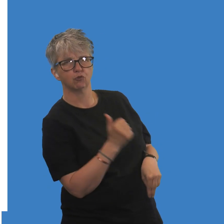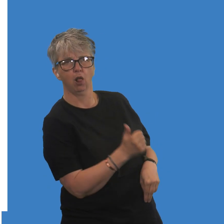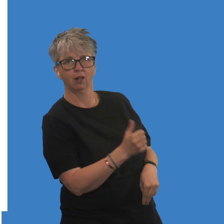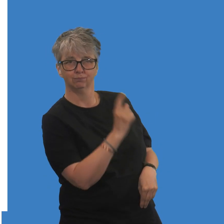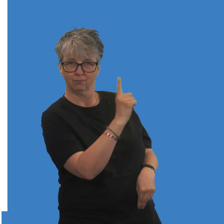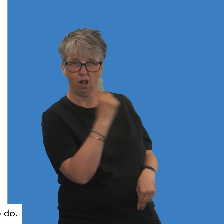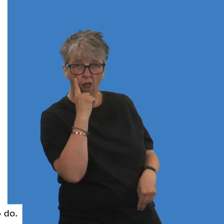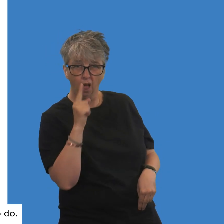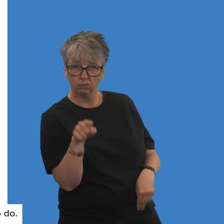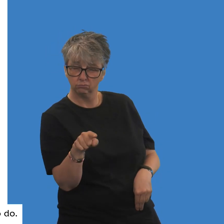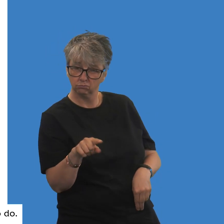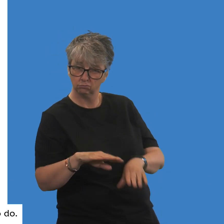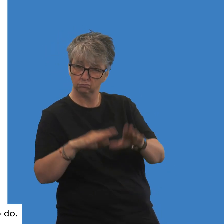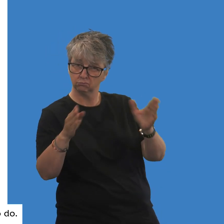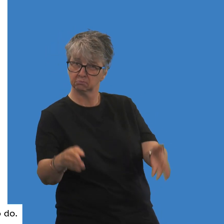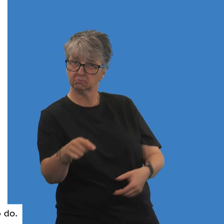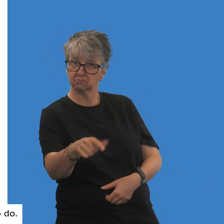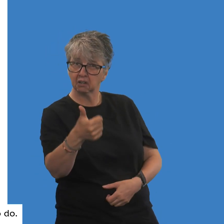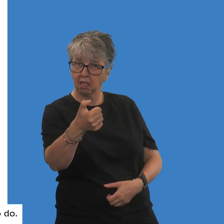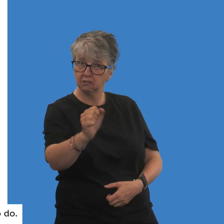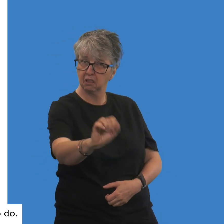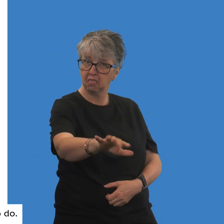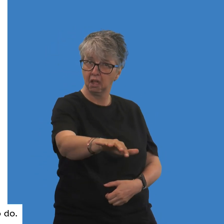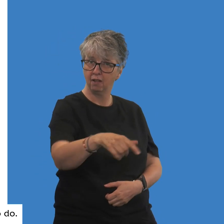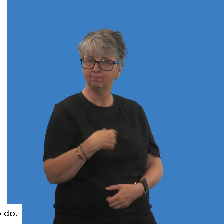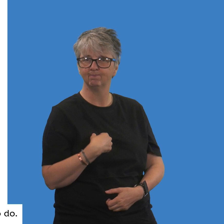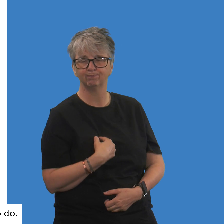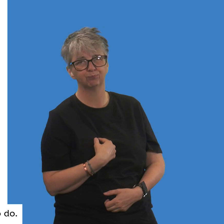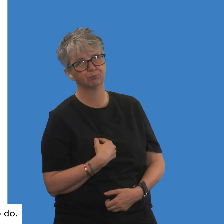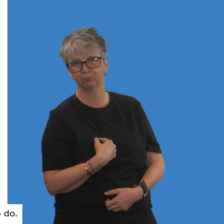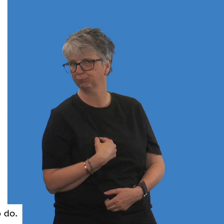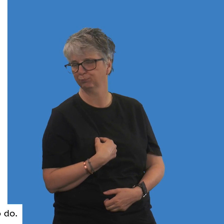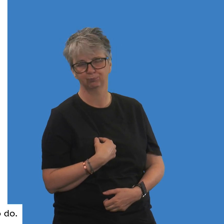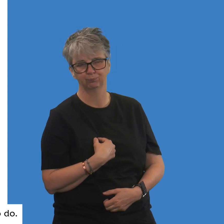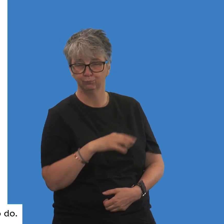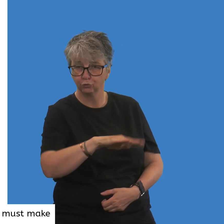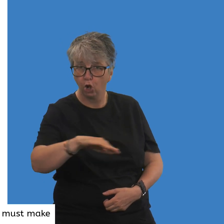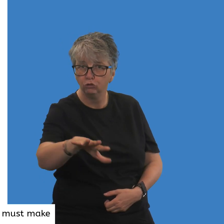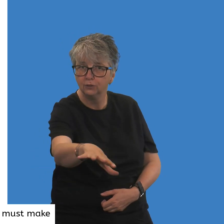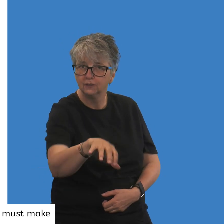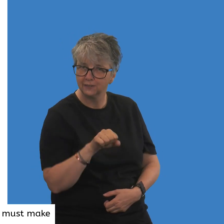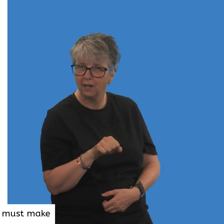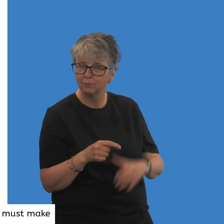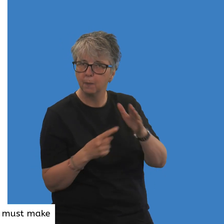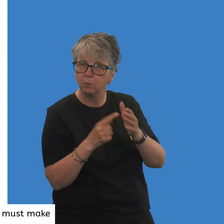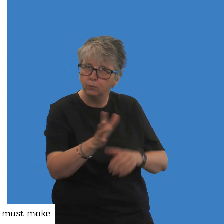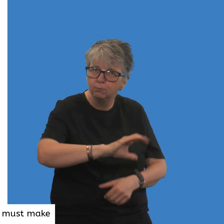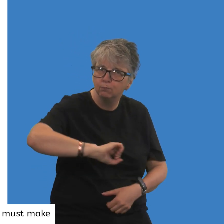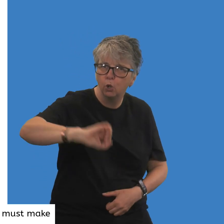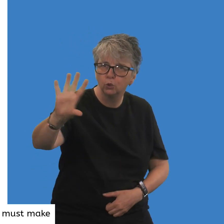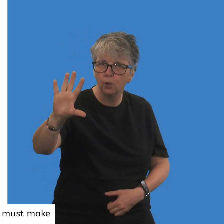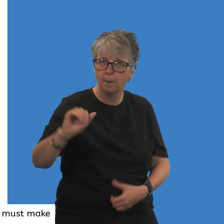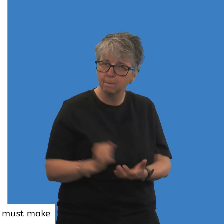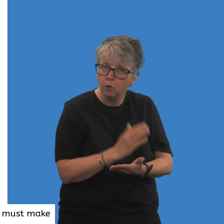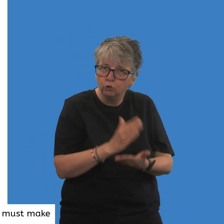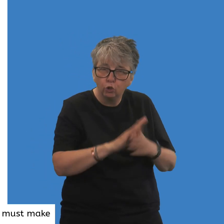she pointed. That is brilliant, said Frankie. Just what we would ask you to do. But look, Nora, you've left your